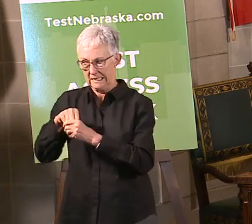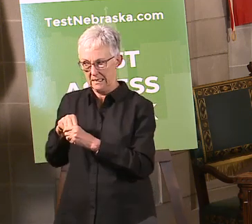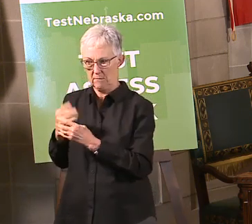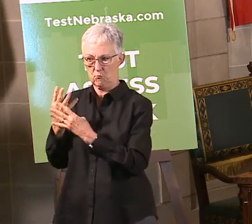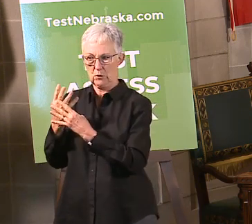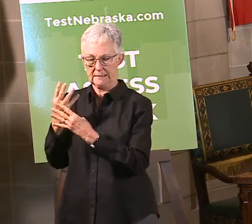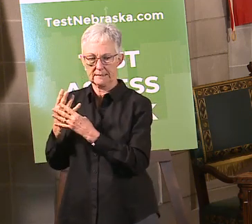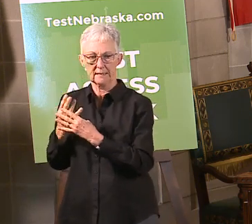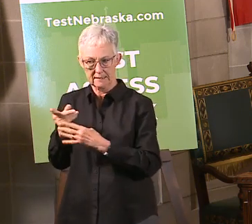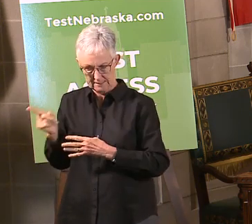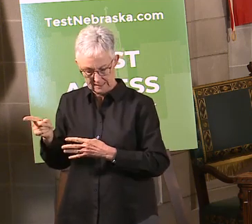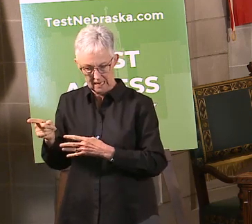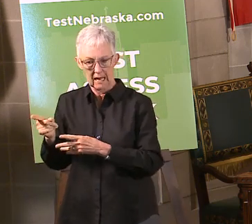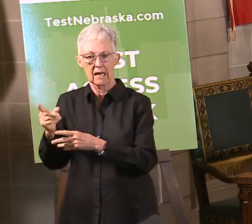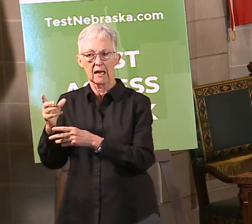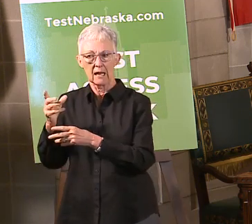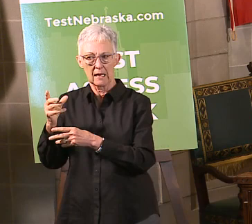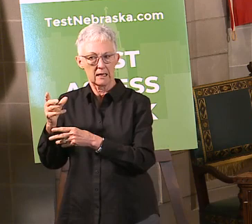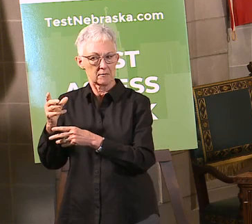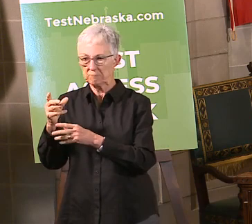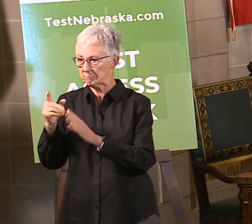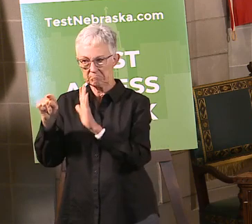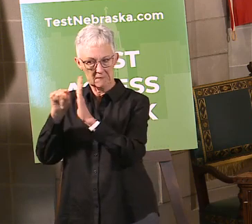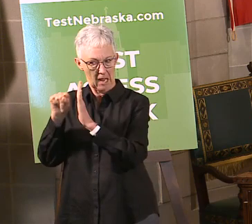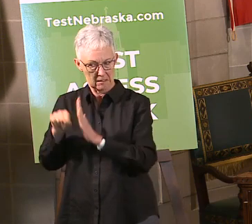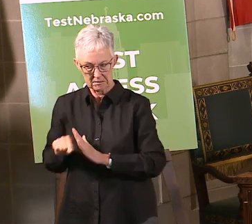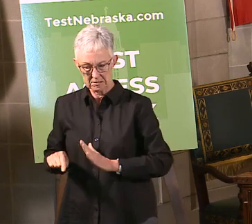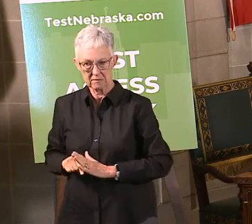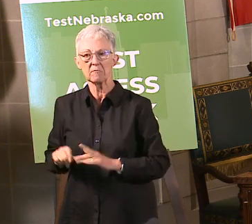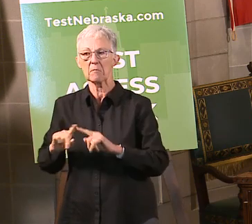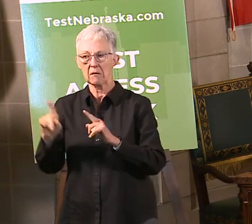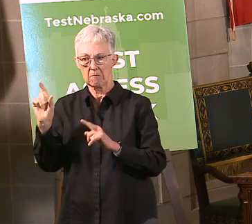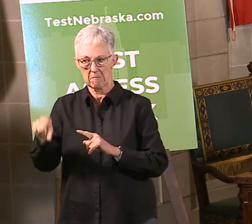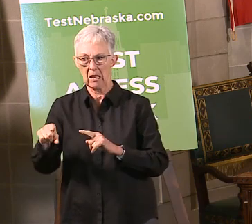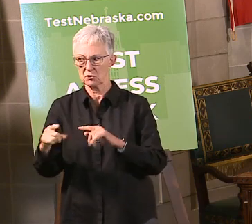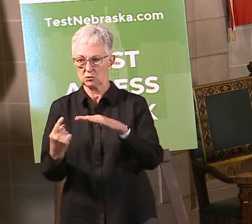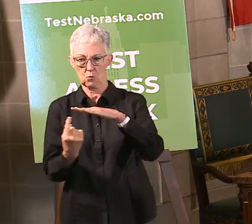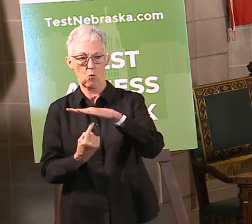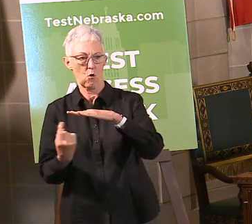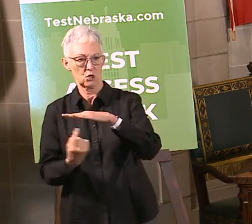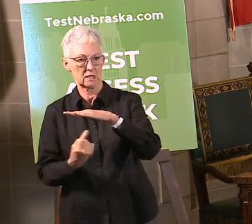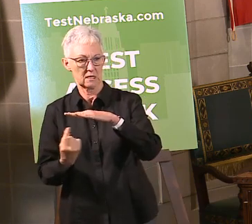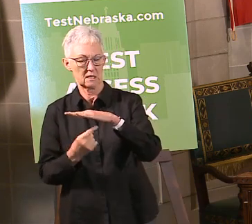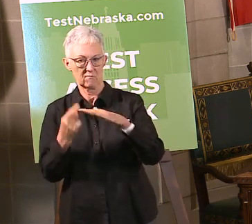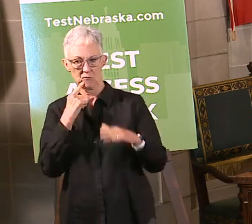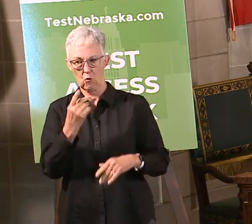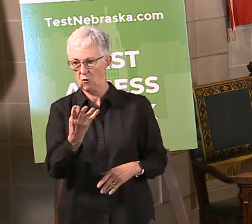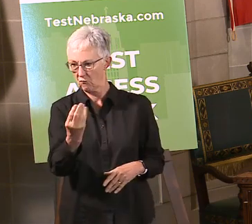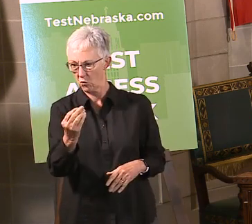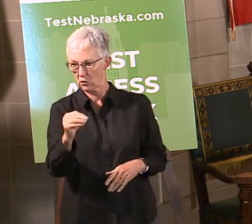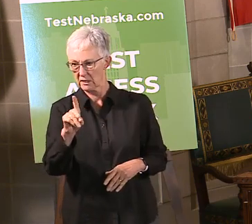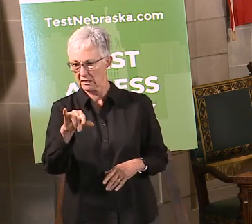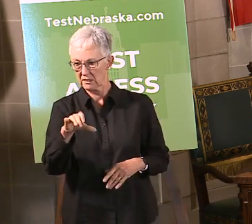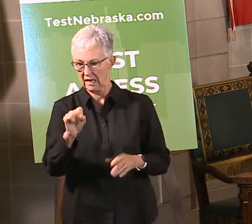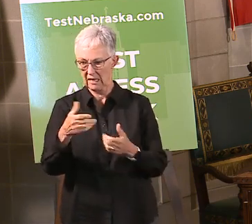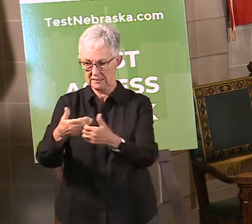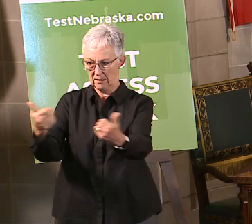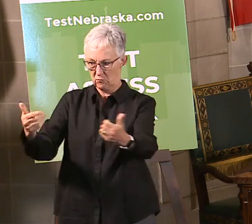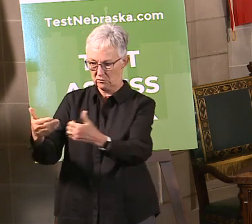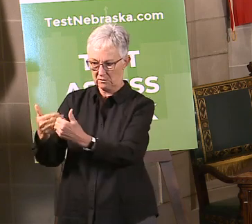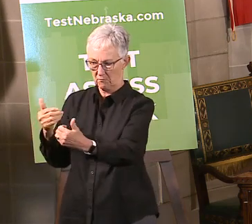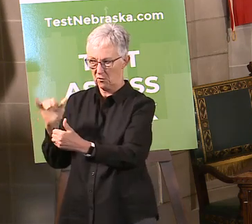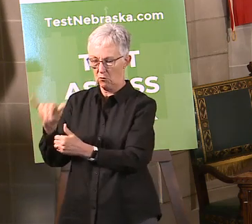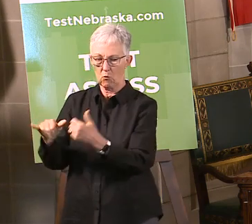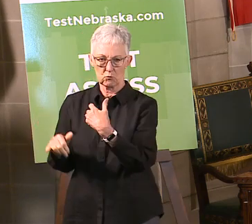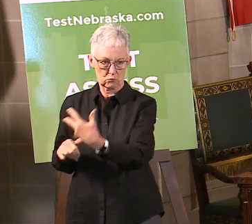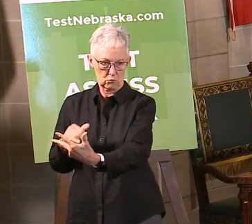All three have tested negative, and they are all quarantining. But I just wanted to bring everybody up to date with regard to where we are with the Department of